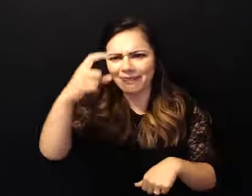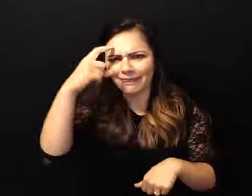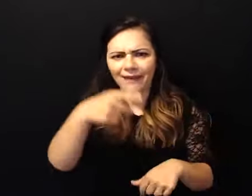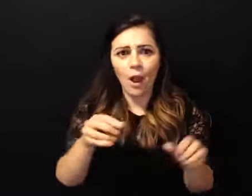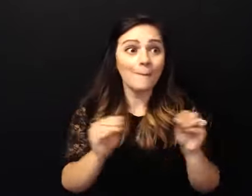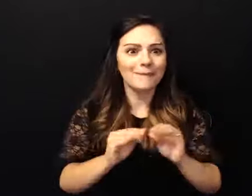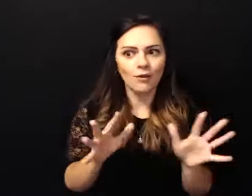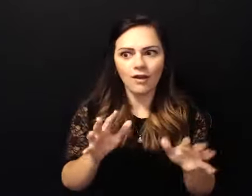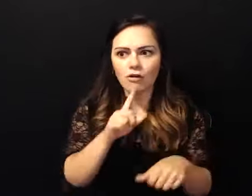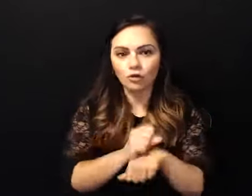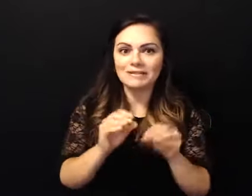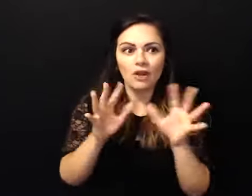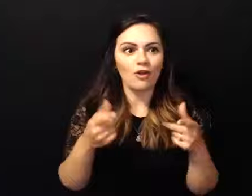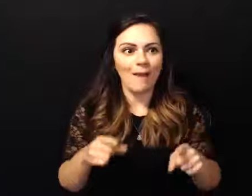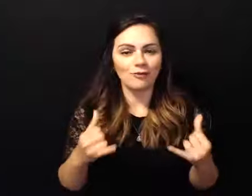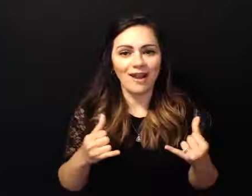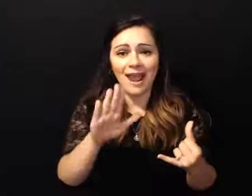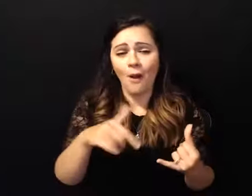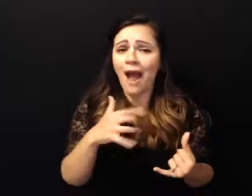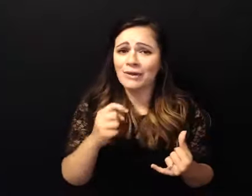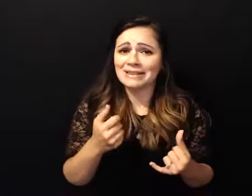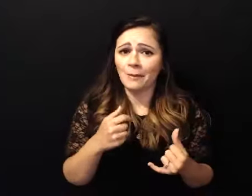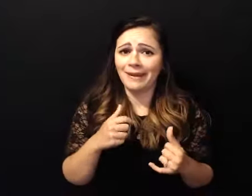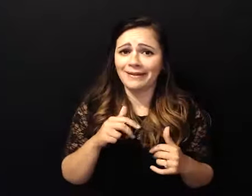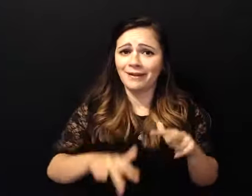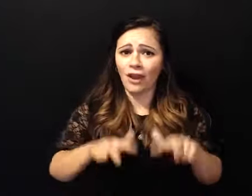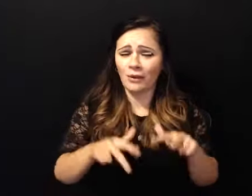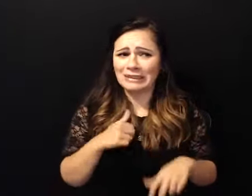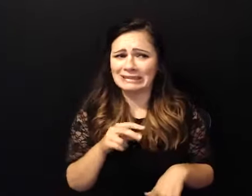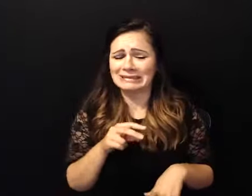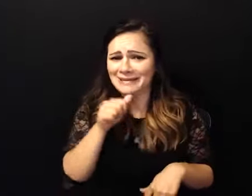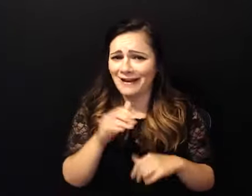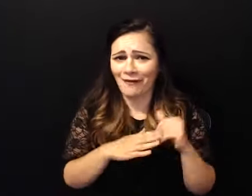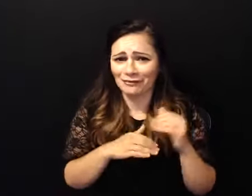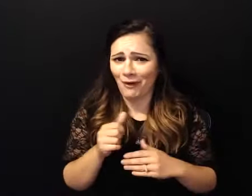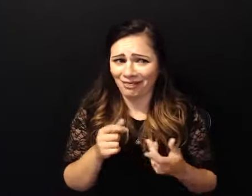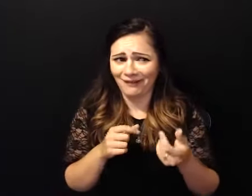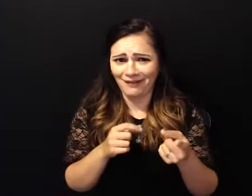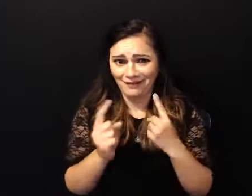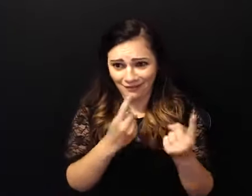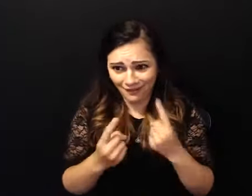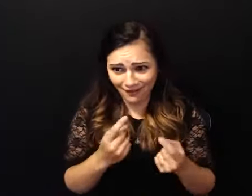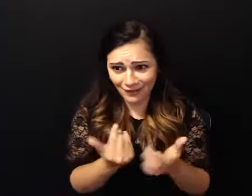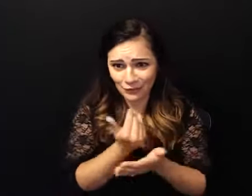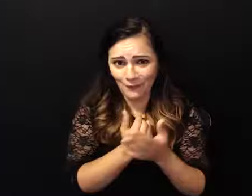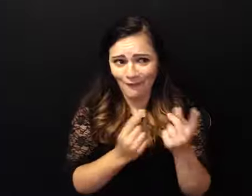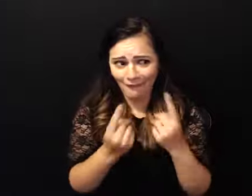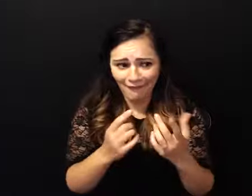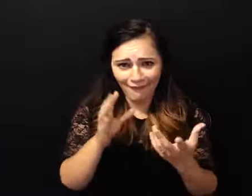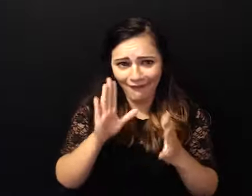if you want me to be honest and i had this list of women's names that were you know call me anytime day or night 24